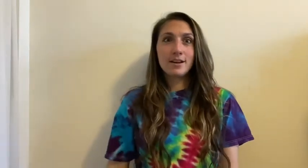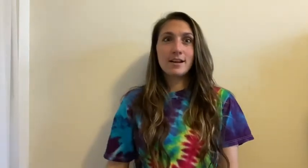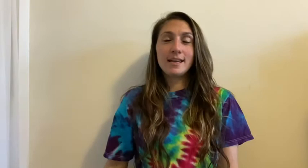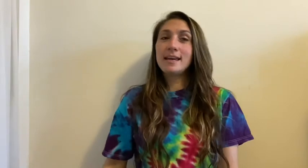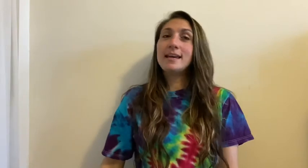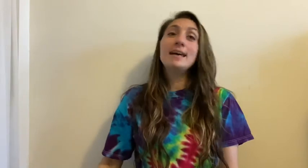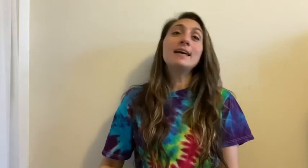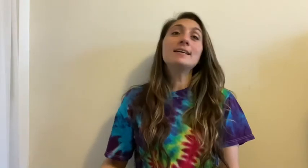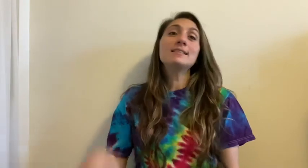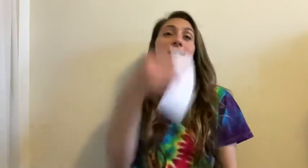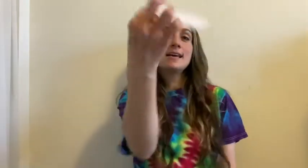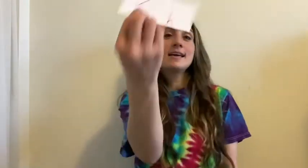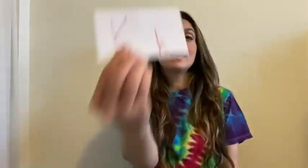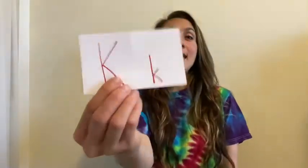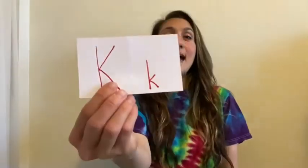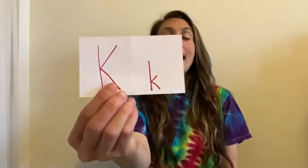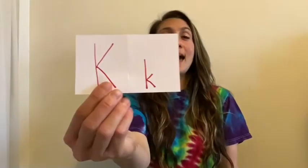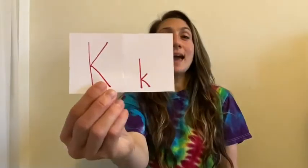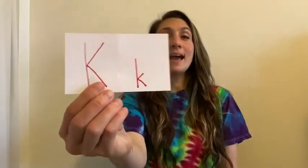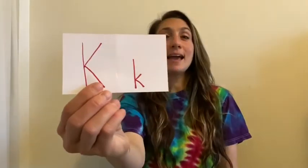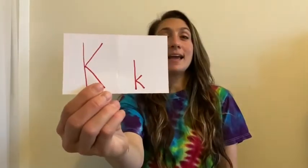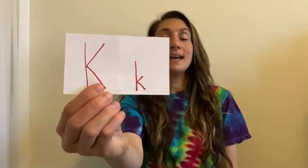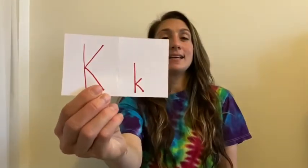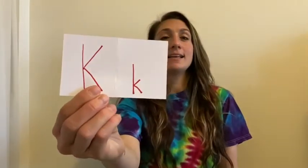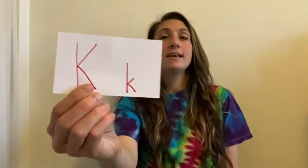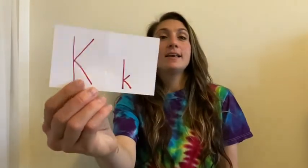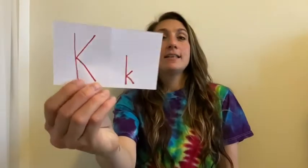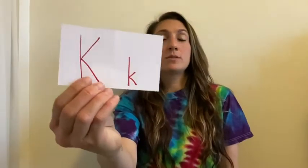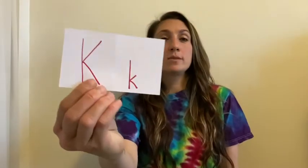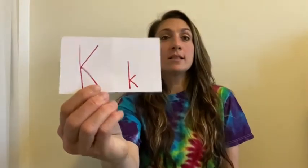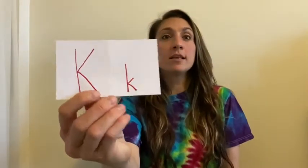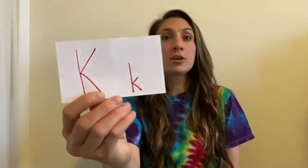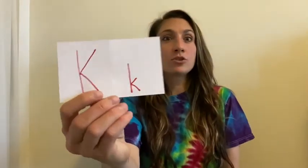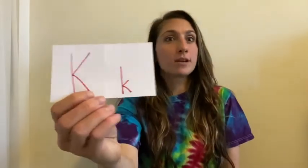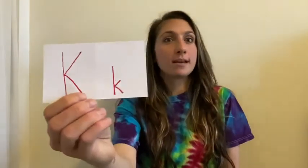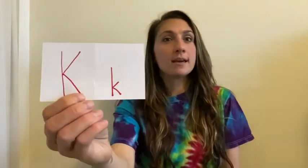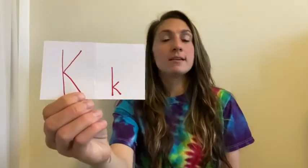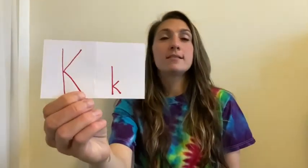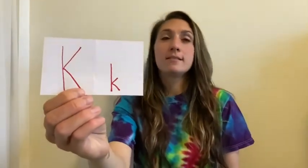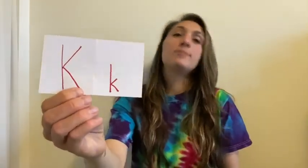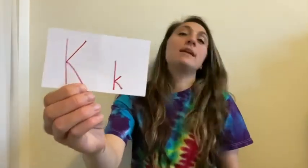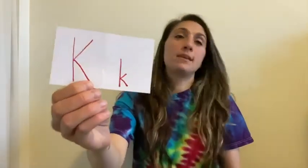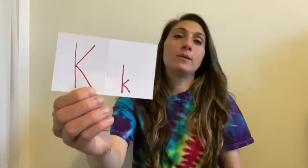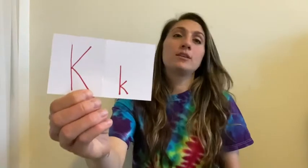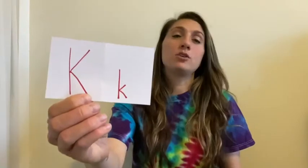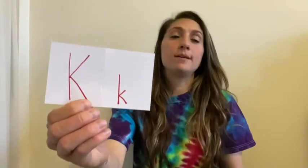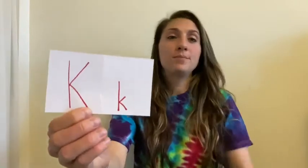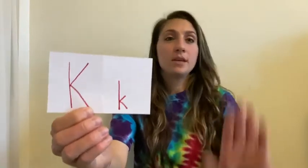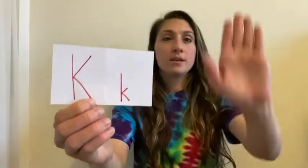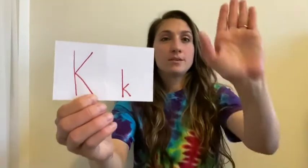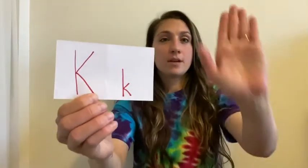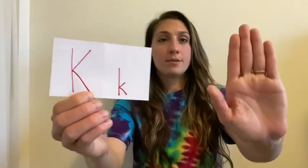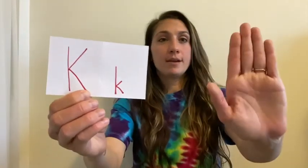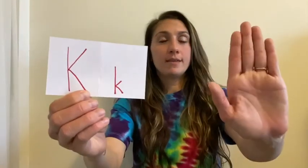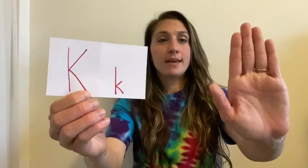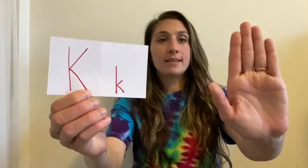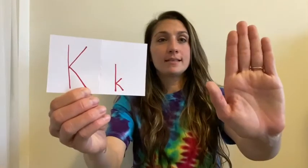is K. This one's a little tricky, but I think we can do it. Start with your hand like this,